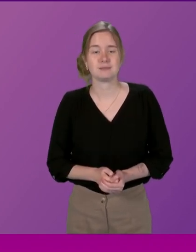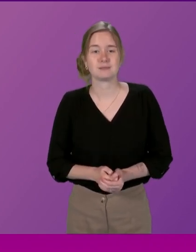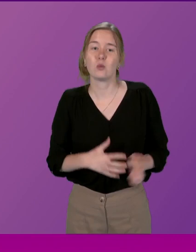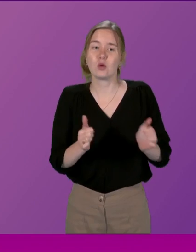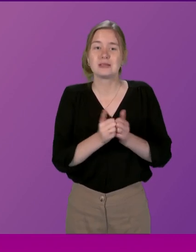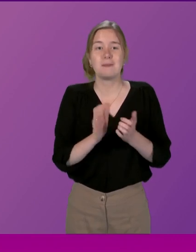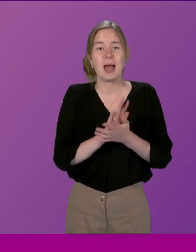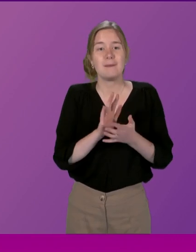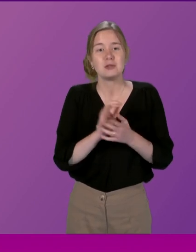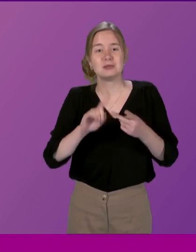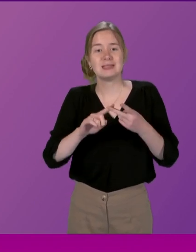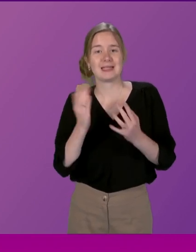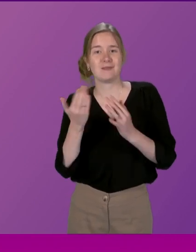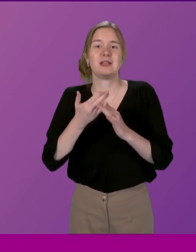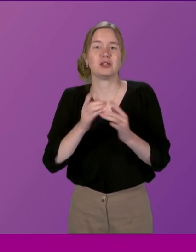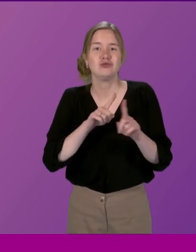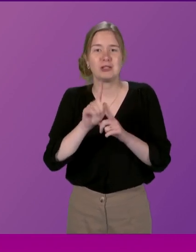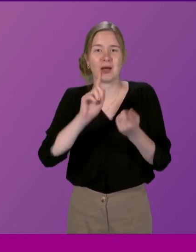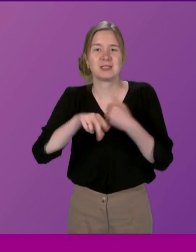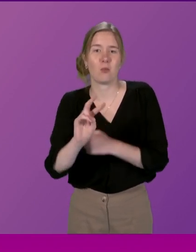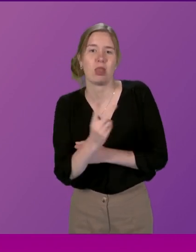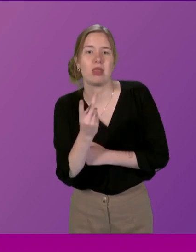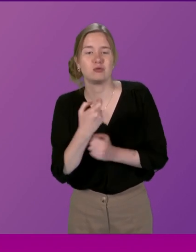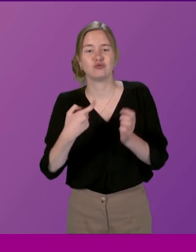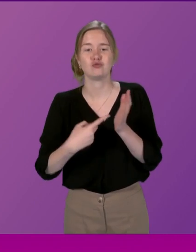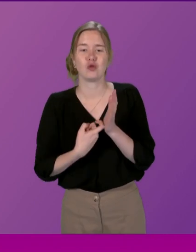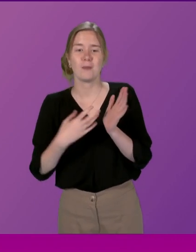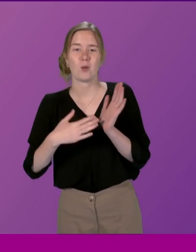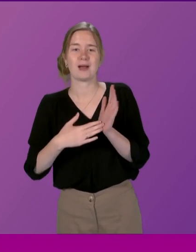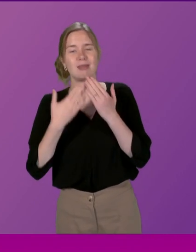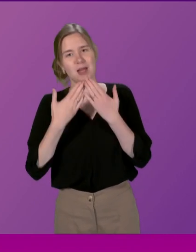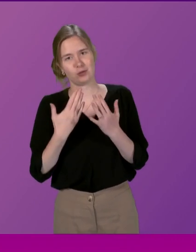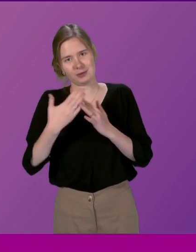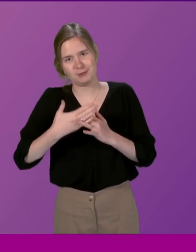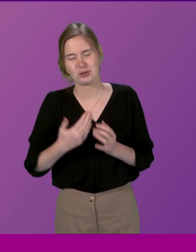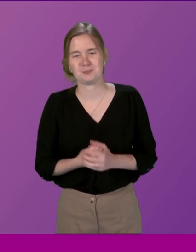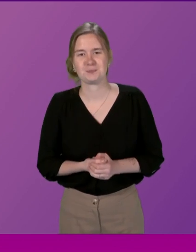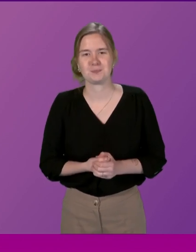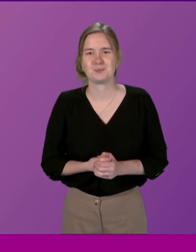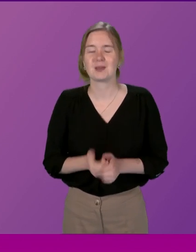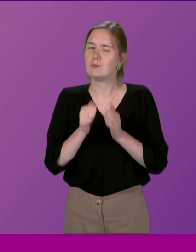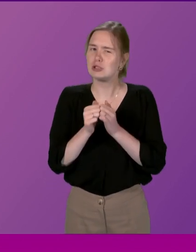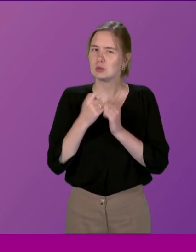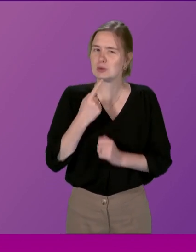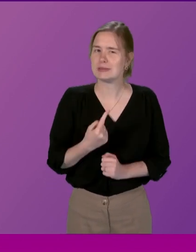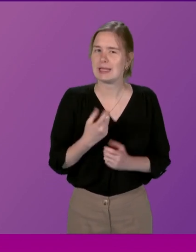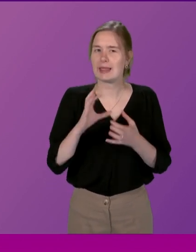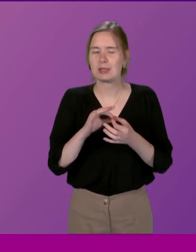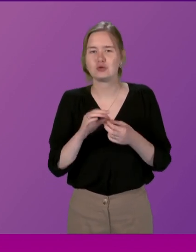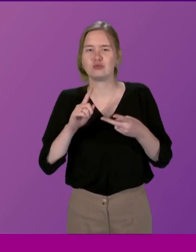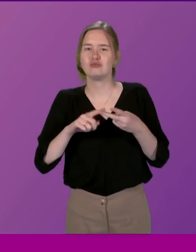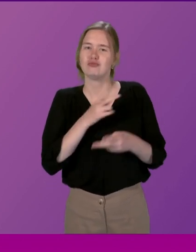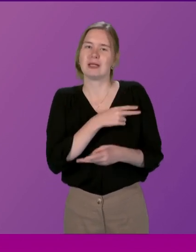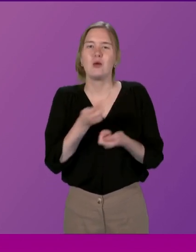happy to take a second intervention and then try to answer. Ruth McGuire. Grateful to Martin Whitfield for taking my intervention. I appreciated what you were saying there about the presiding